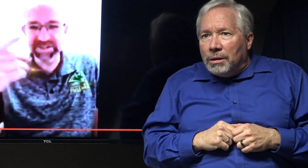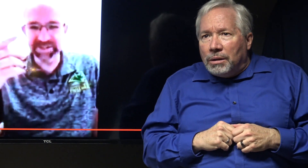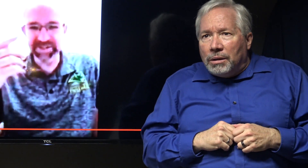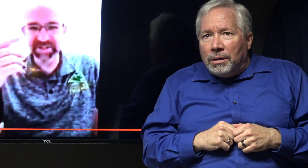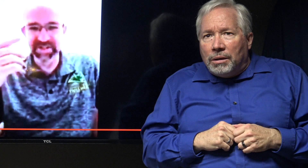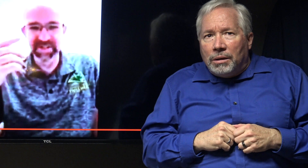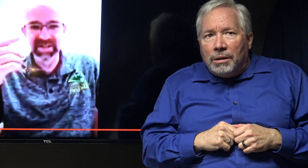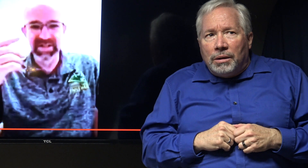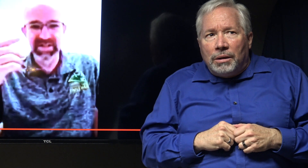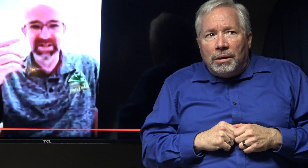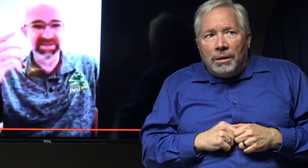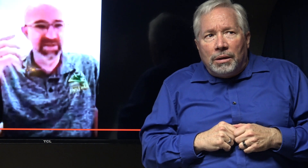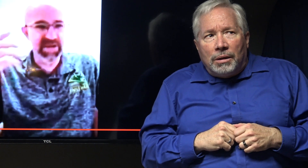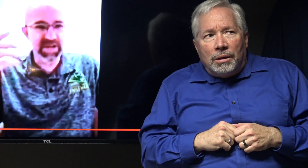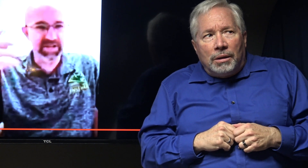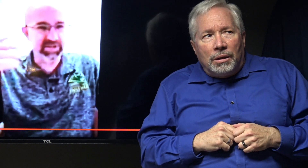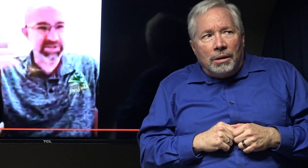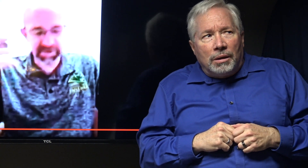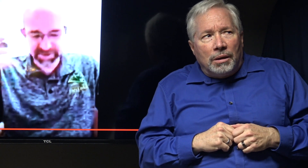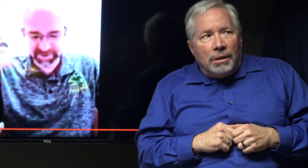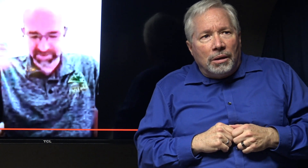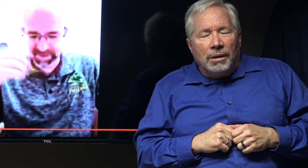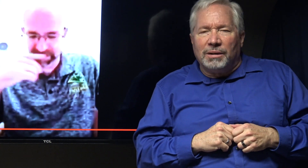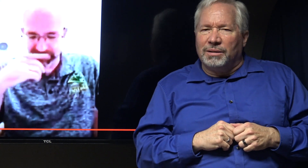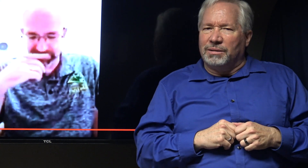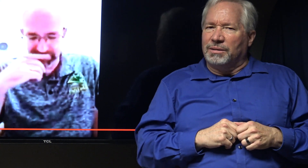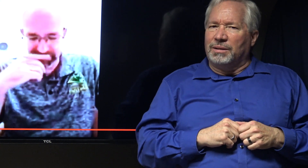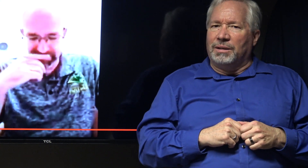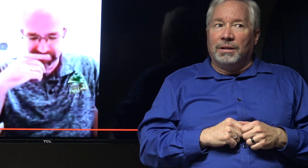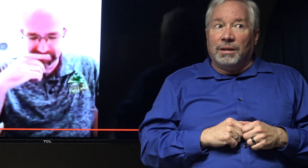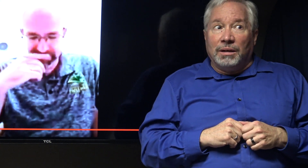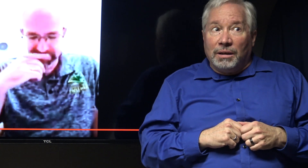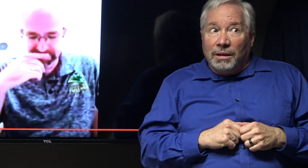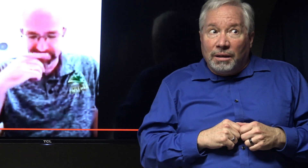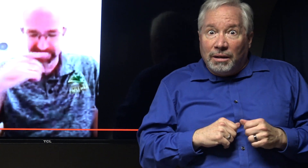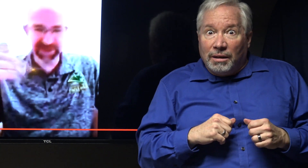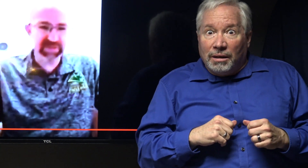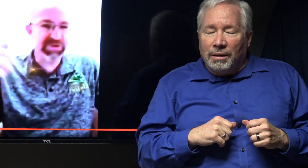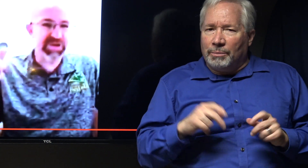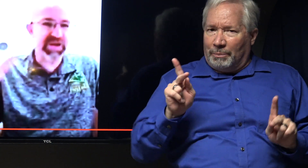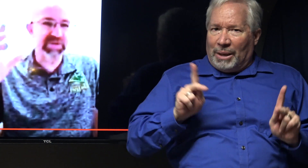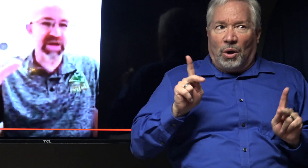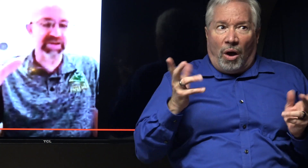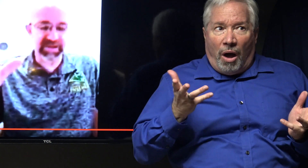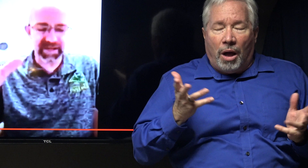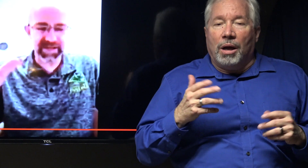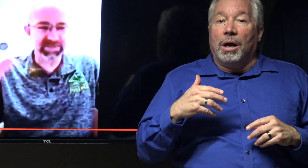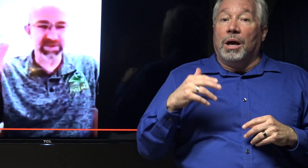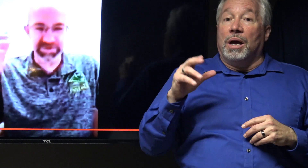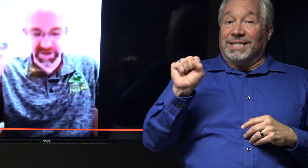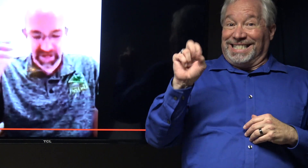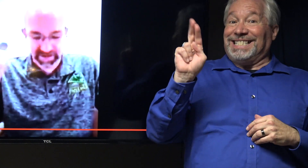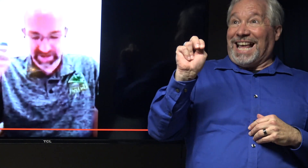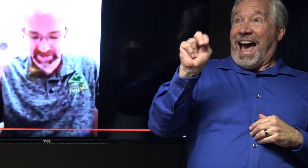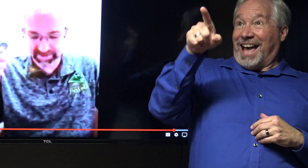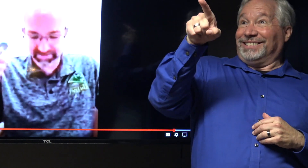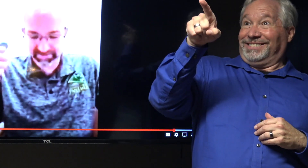hesitant. It was very like they were expecting something to happen. And the sun was shining behind the clouds but it was not out yet.